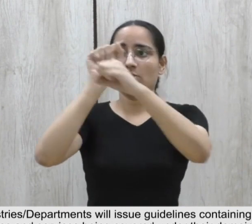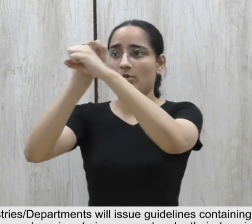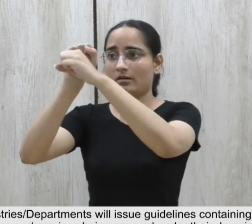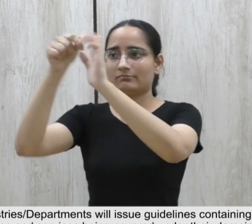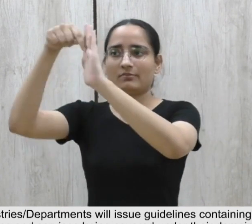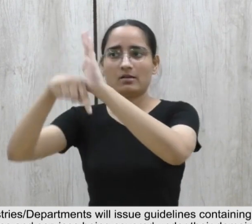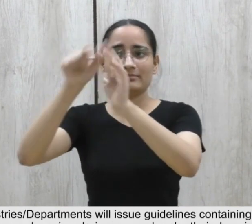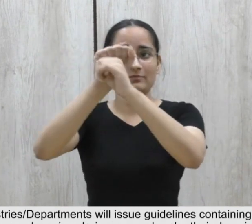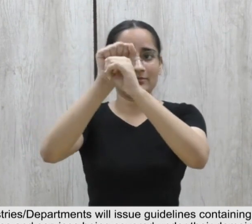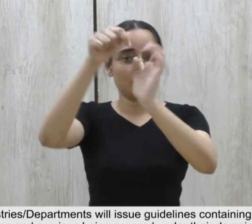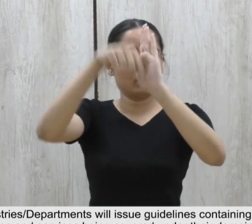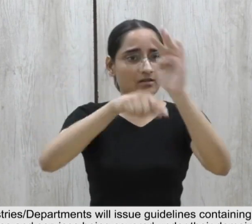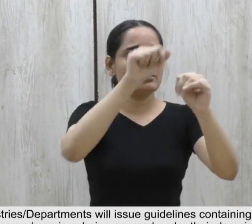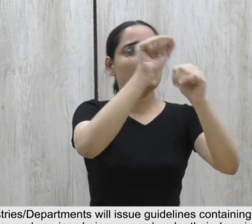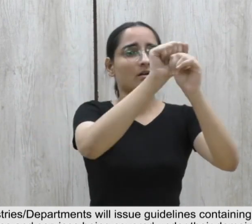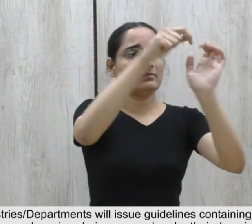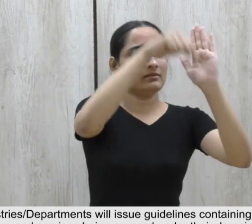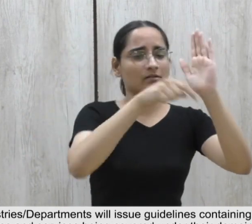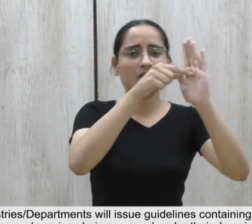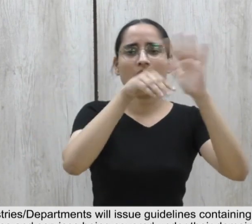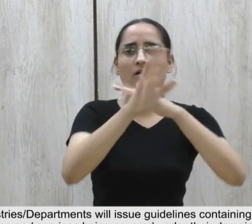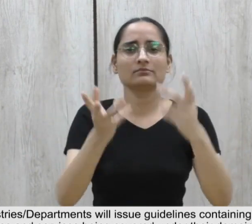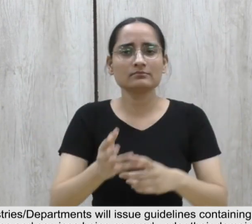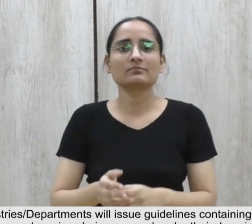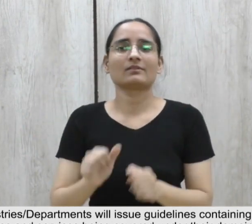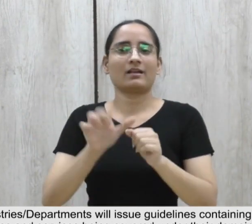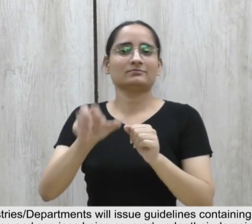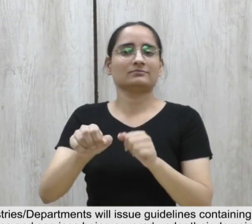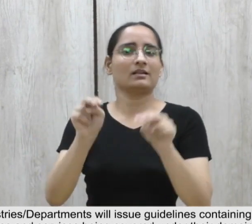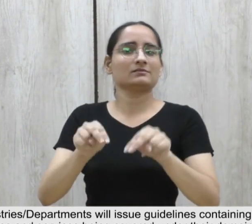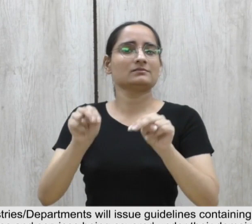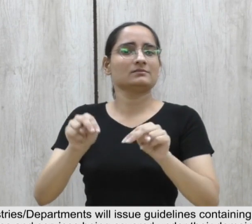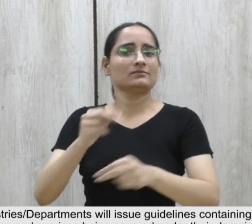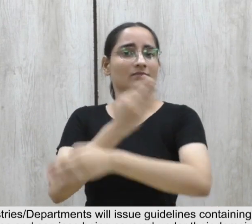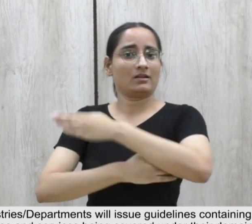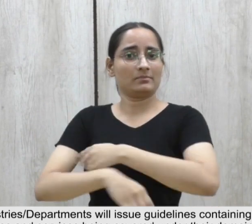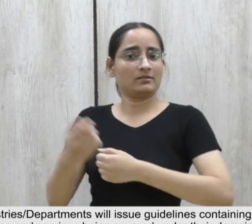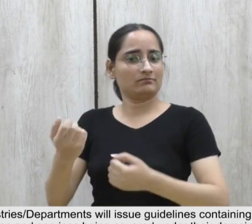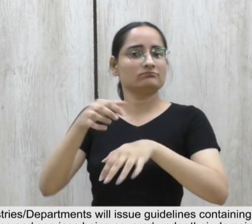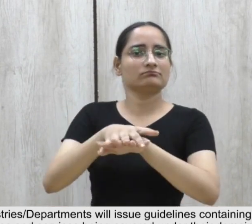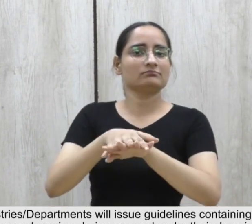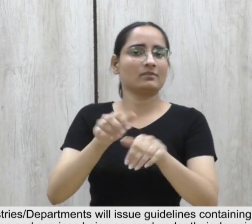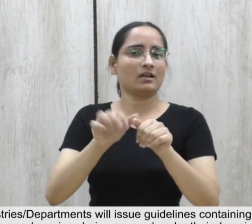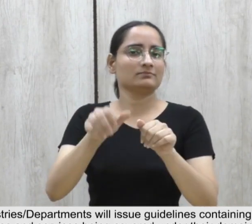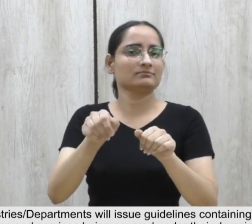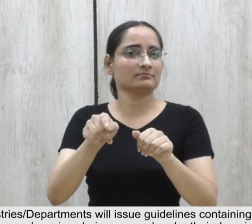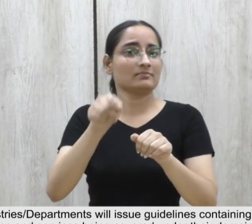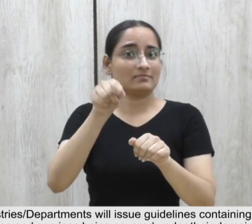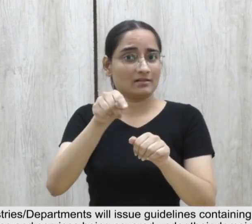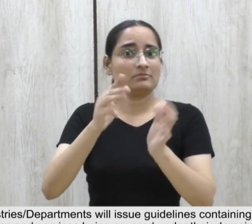containing the accessibility standards in respect of the facilities and services